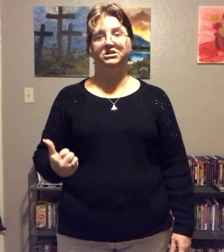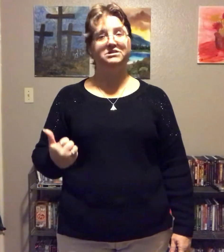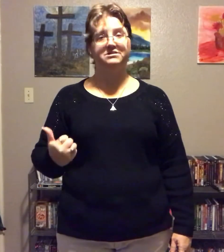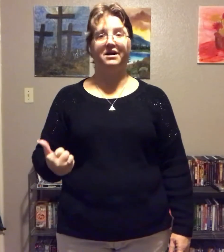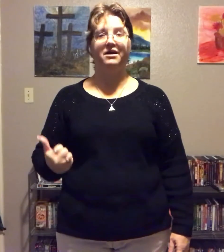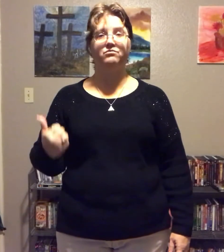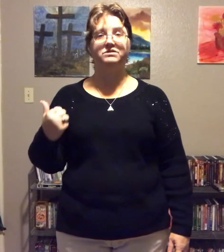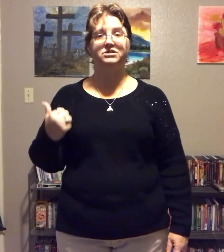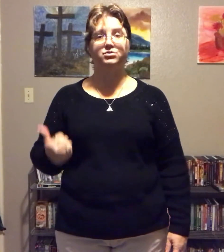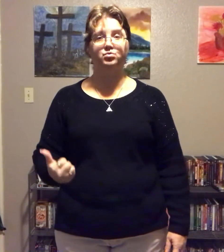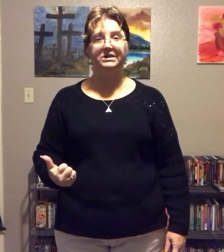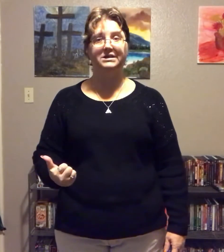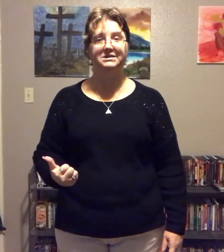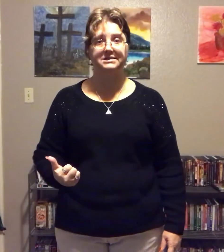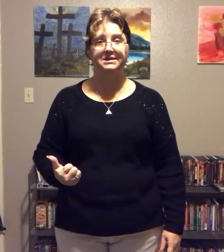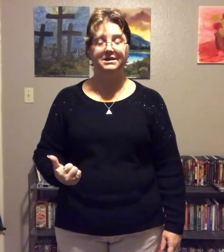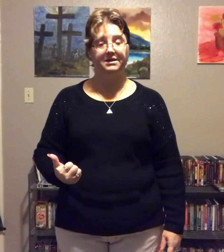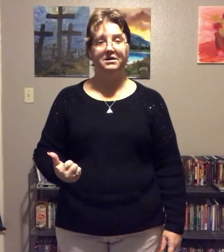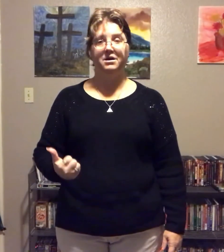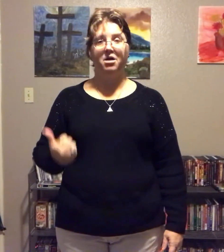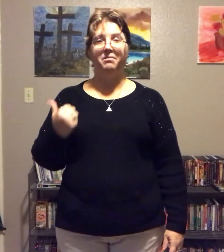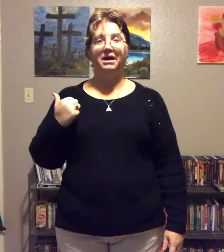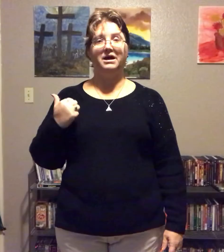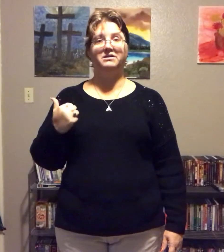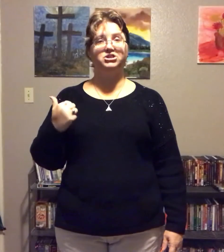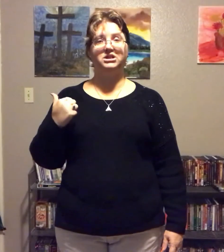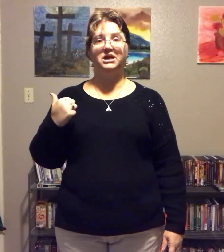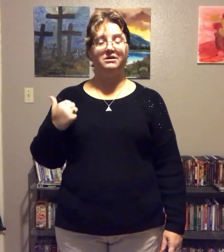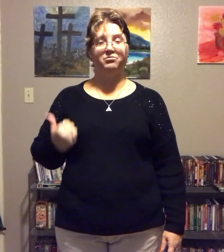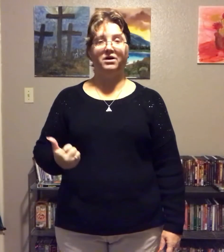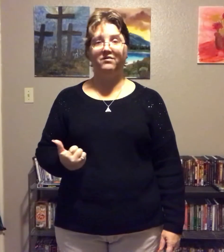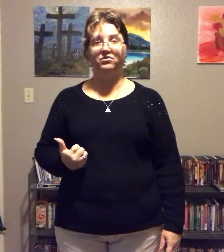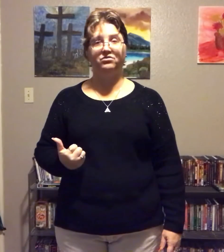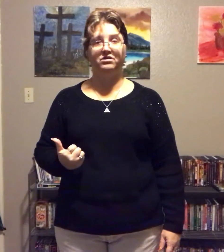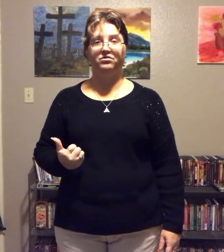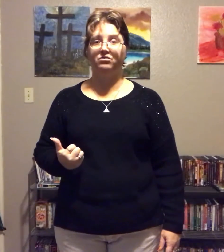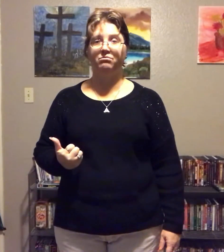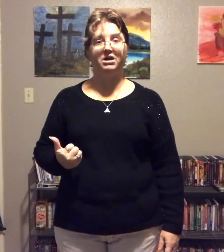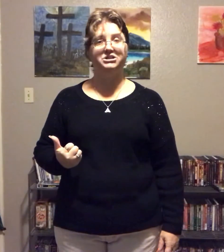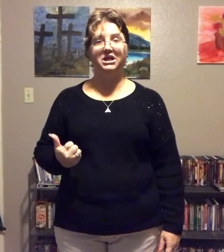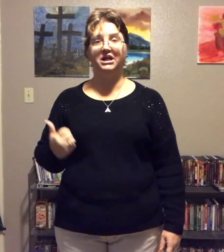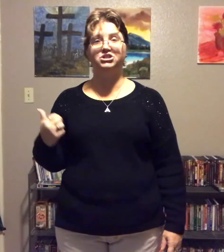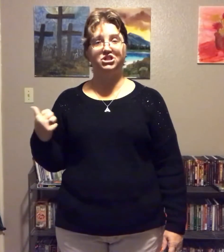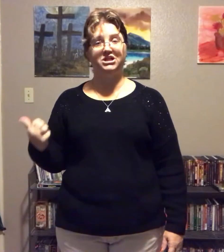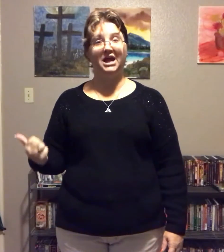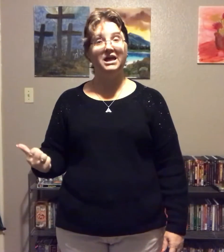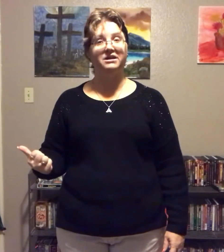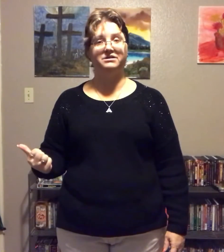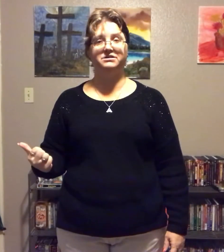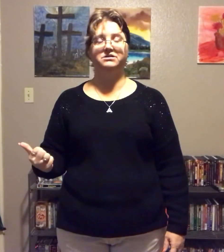she desired was sweets. Because she had deprived herself so much. And she ate it.